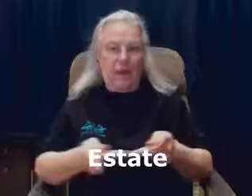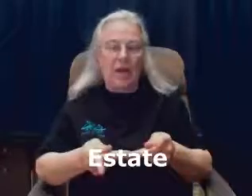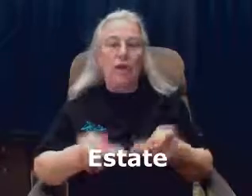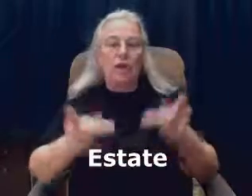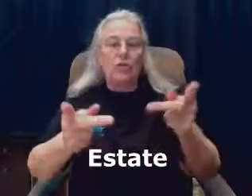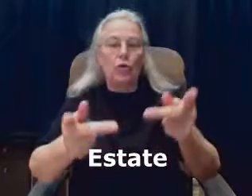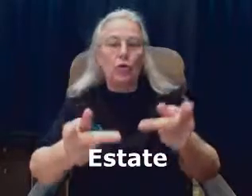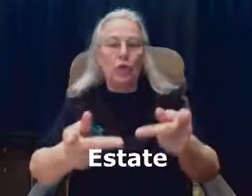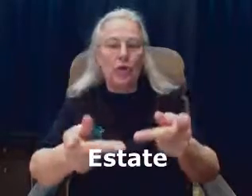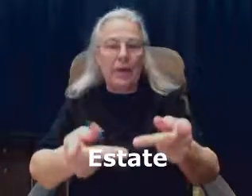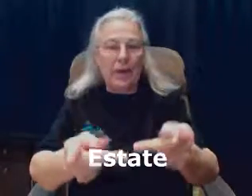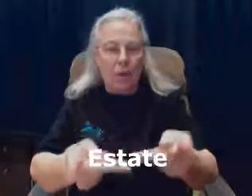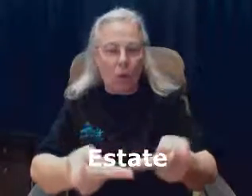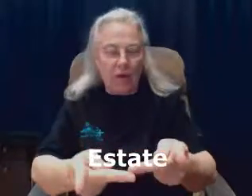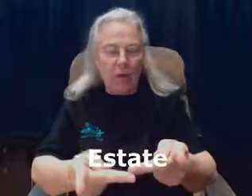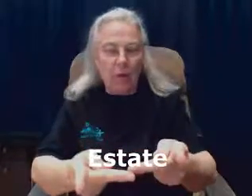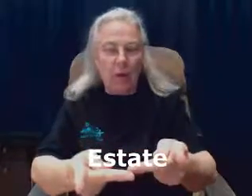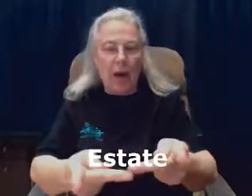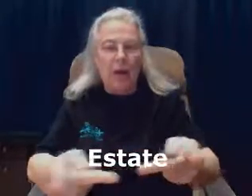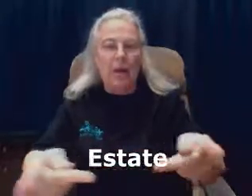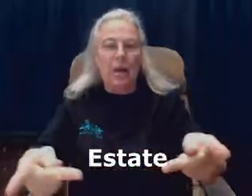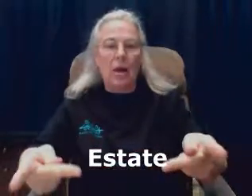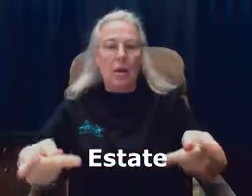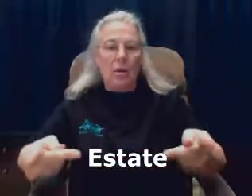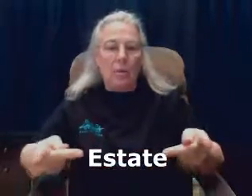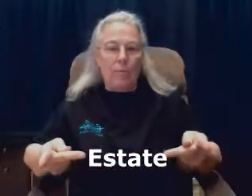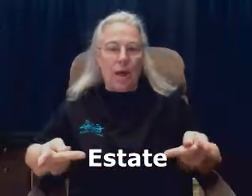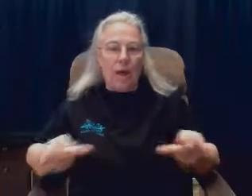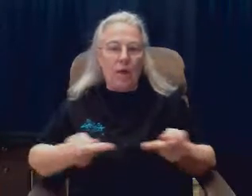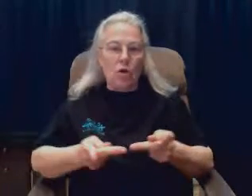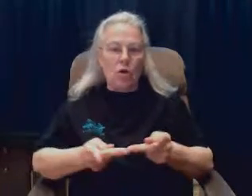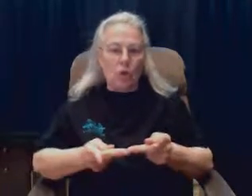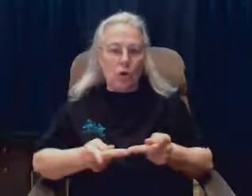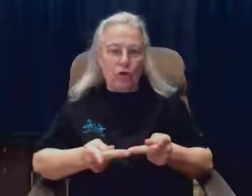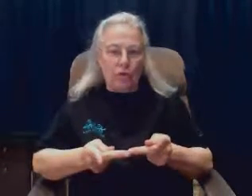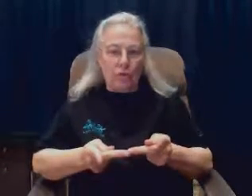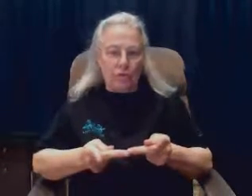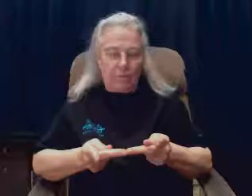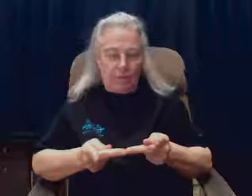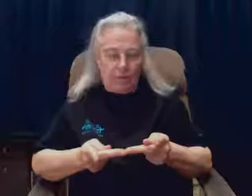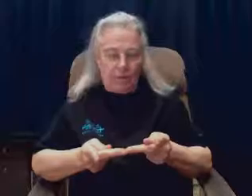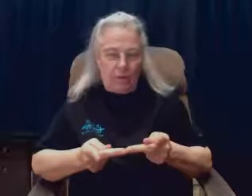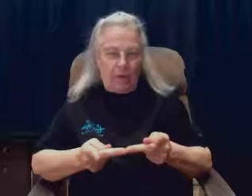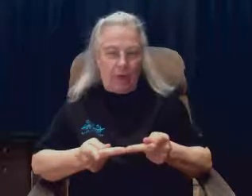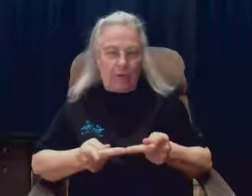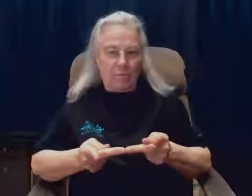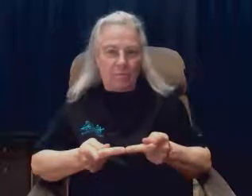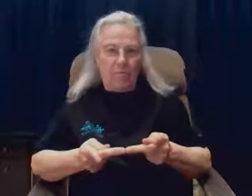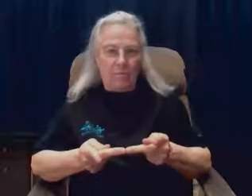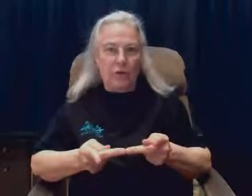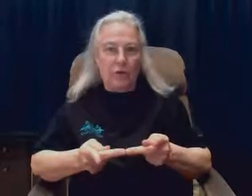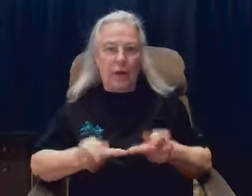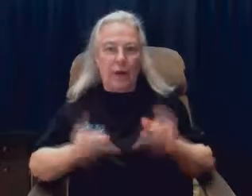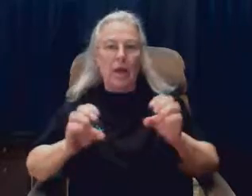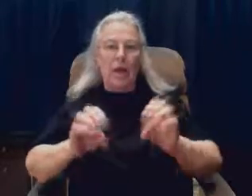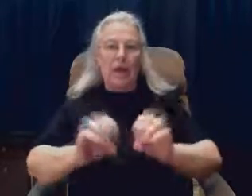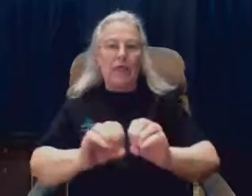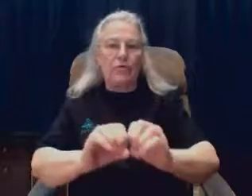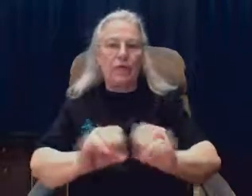And so you're going to begin away from your body, back toward your, your, your body. If you